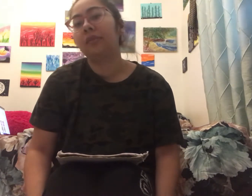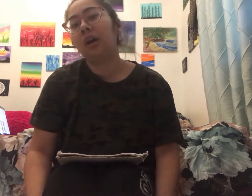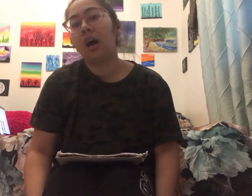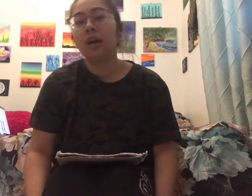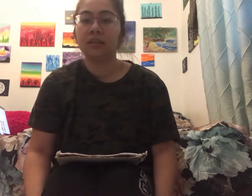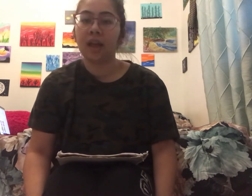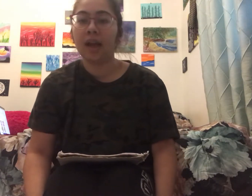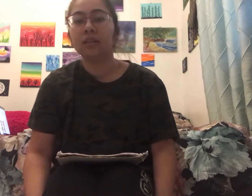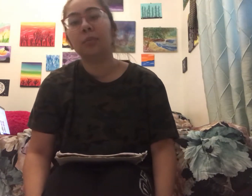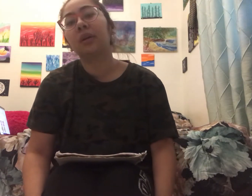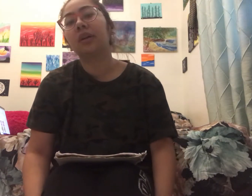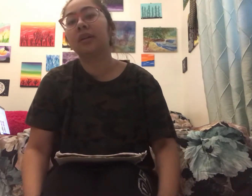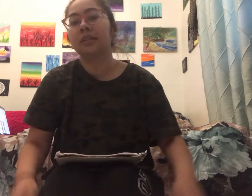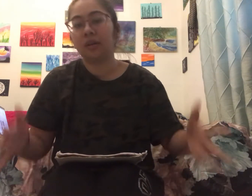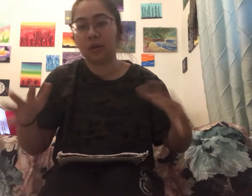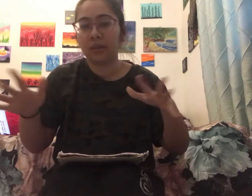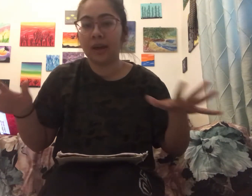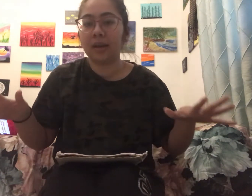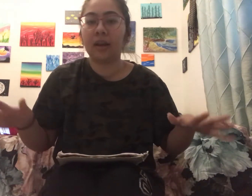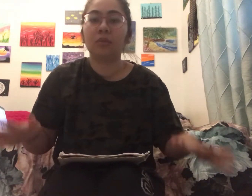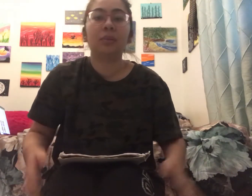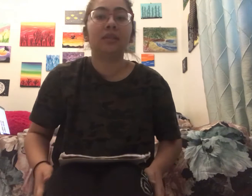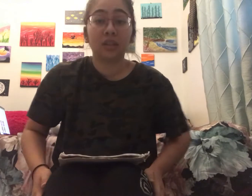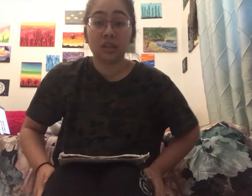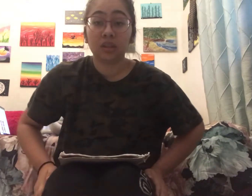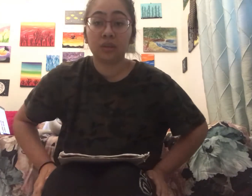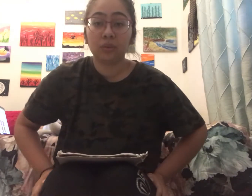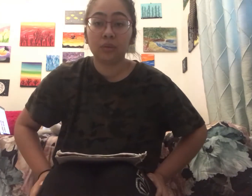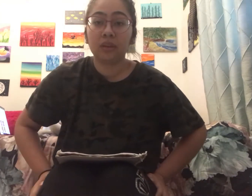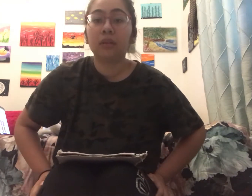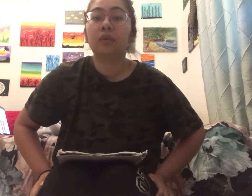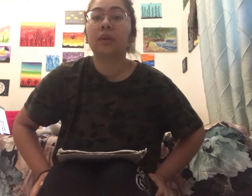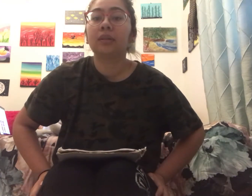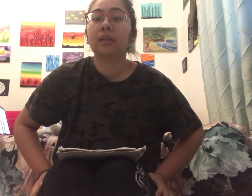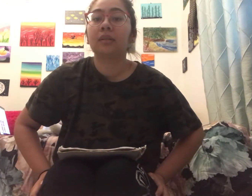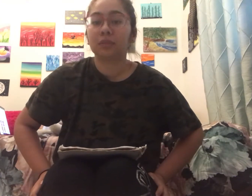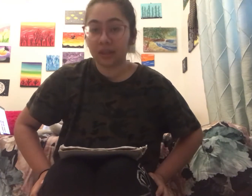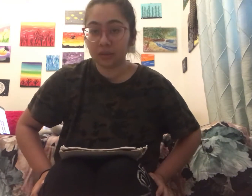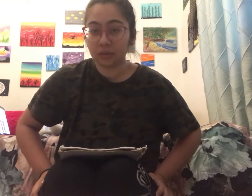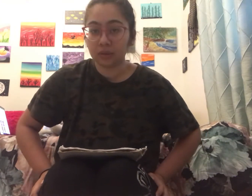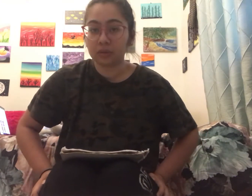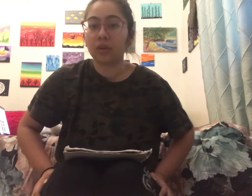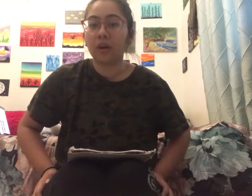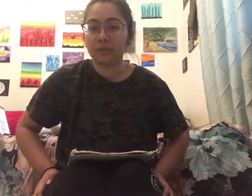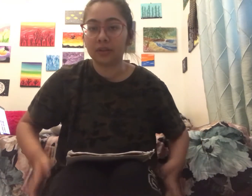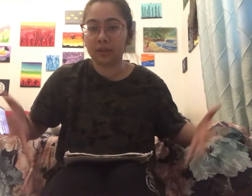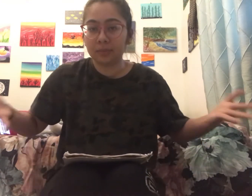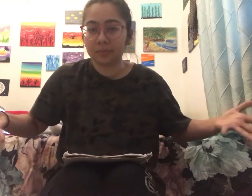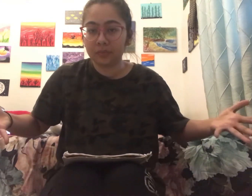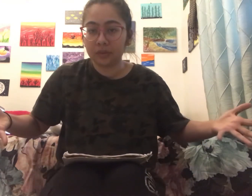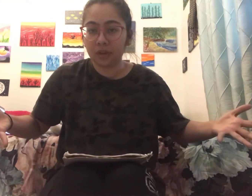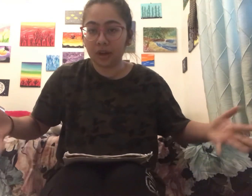dogs cats birds and all that and I will be teaching you the different signs for those so obviously dog